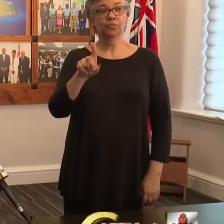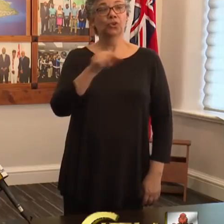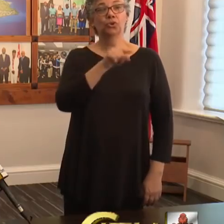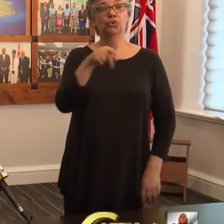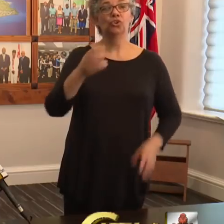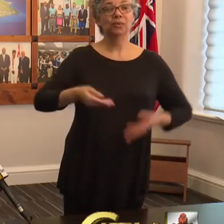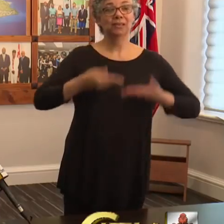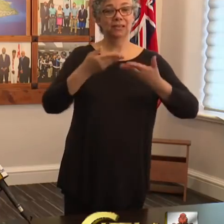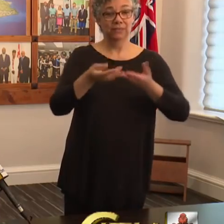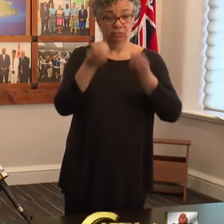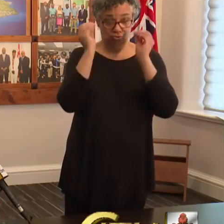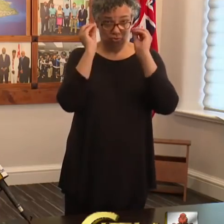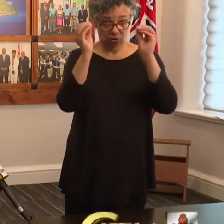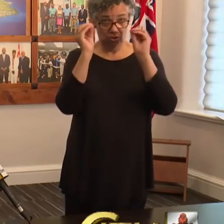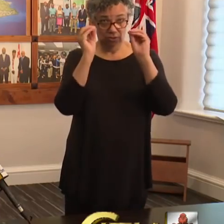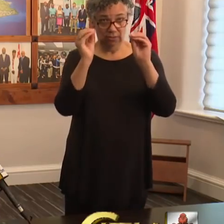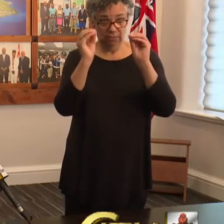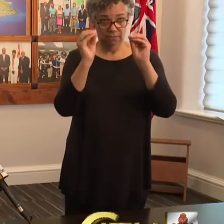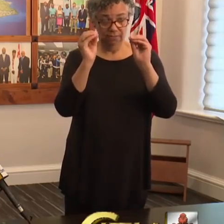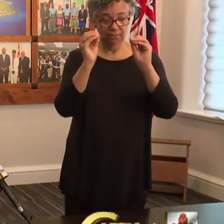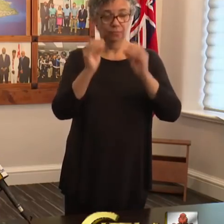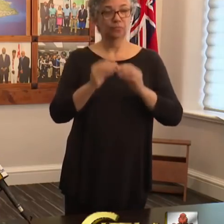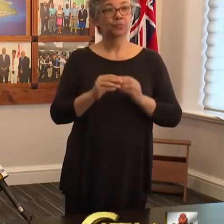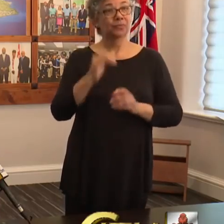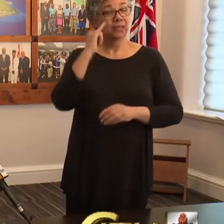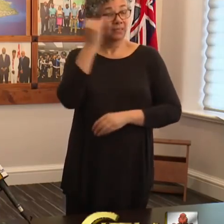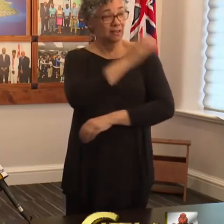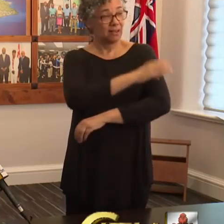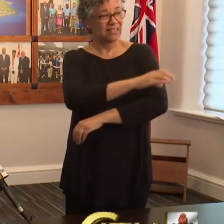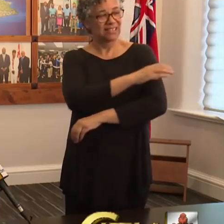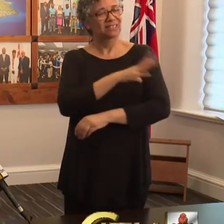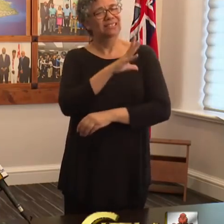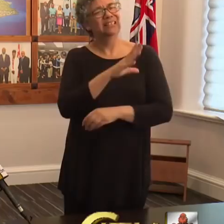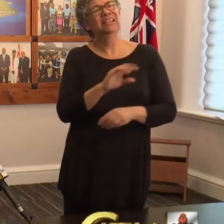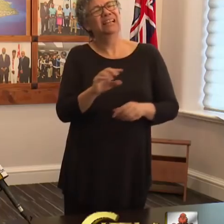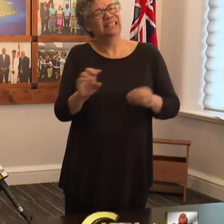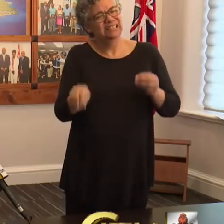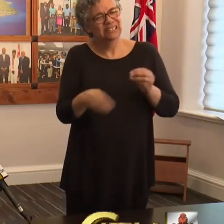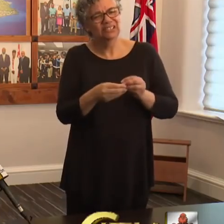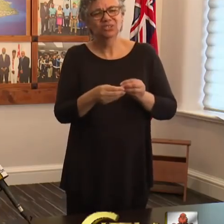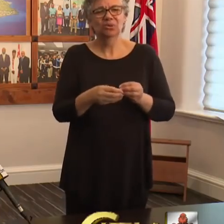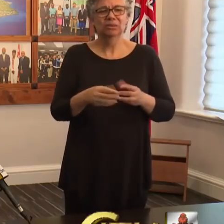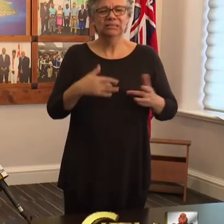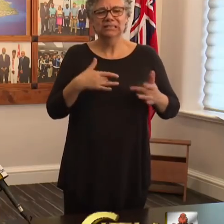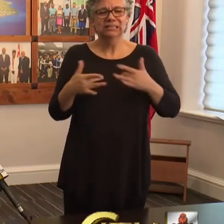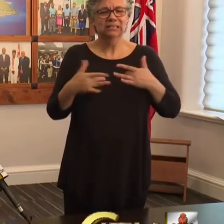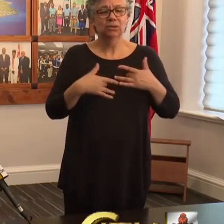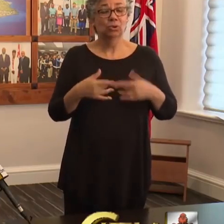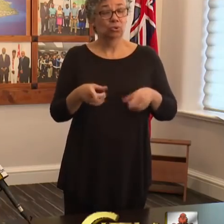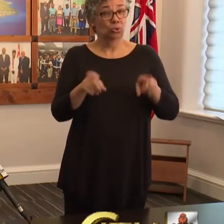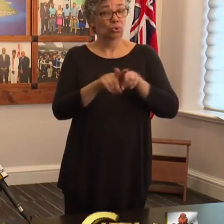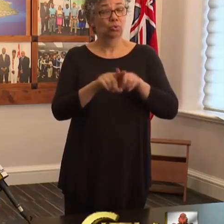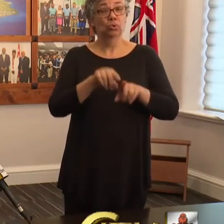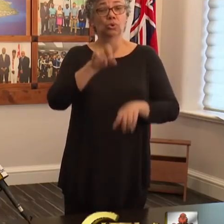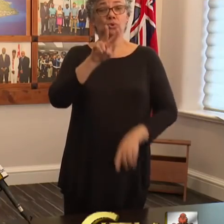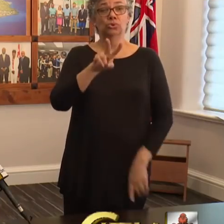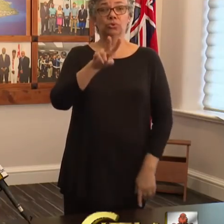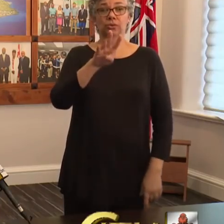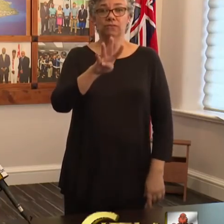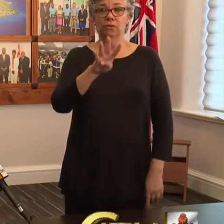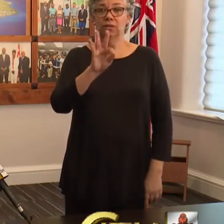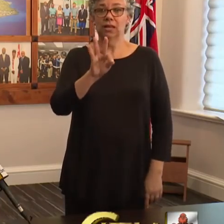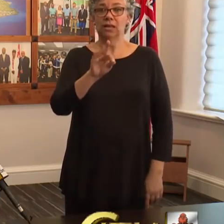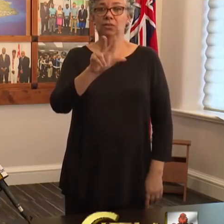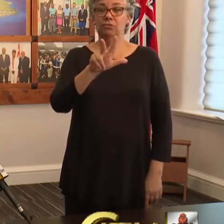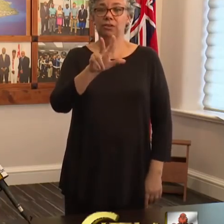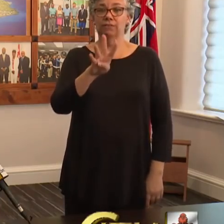will be given direction. If clients have other concerns, please contact acute mental health services at 249